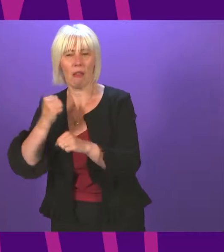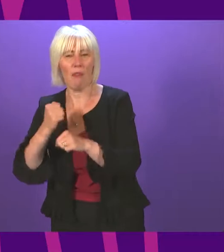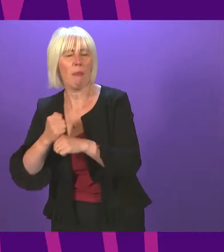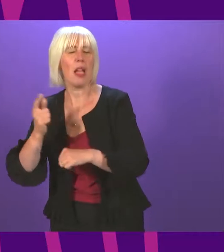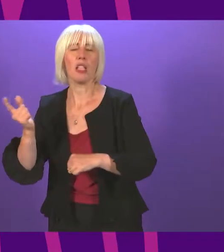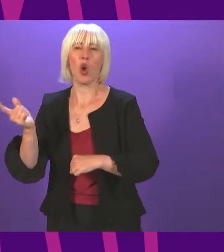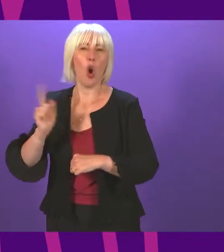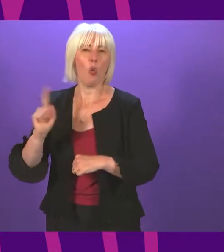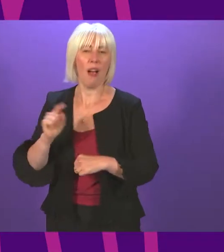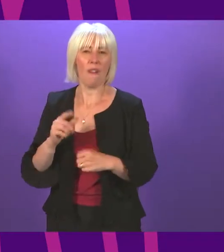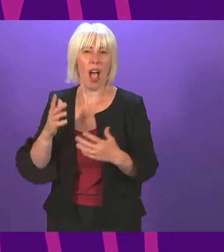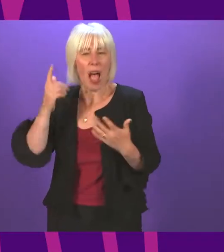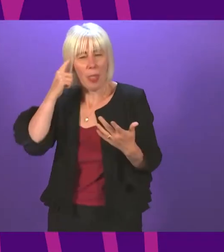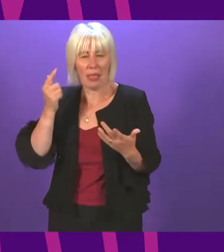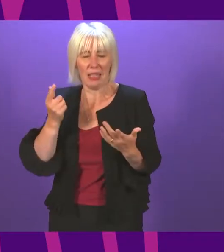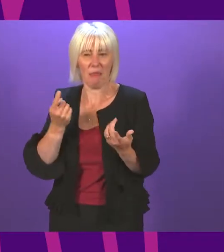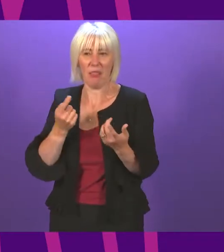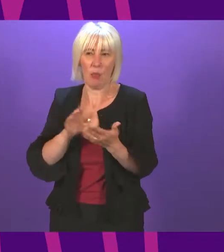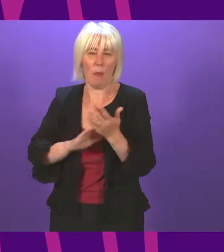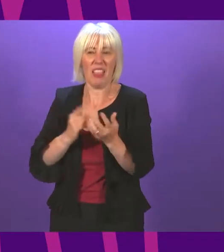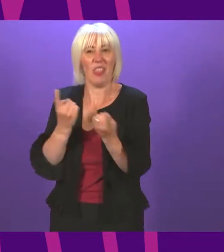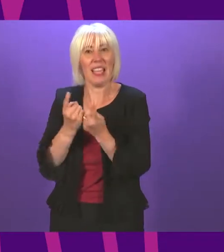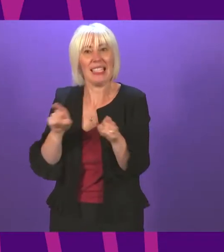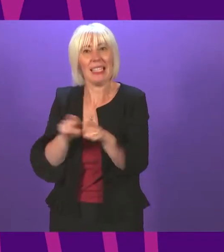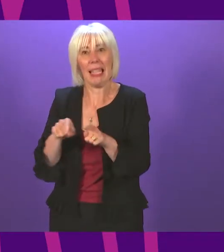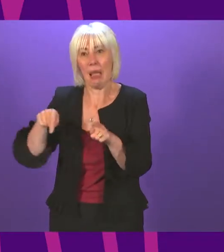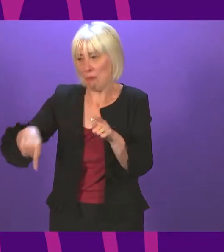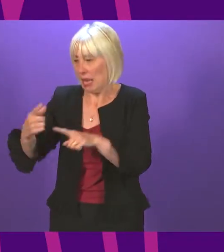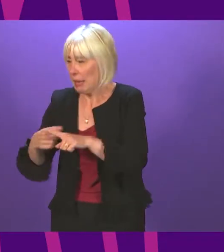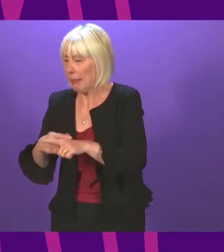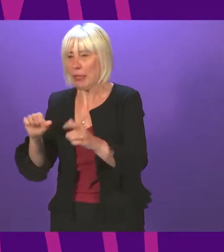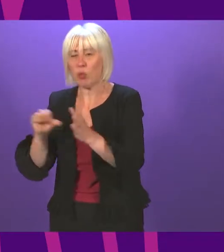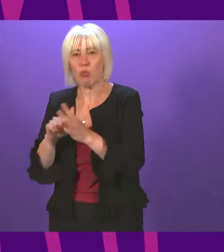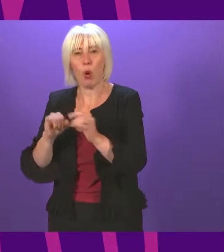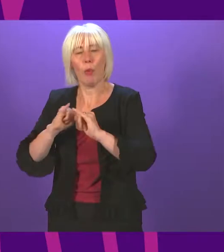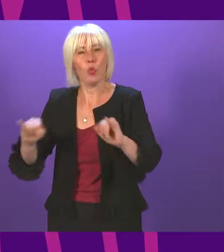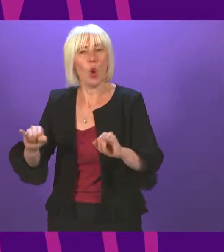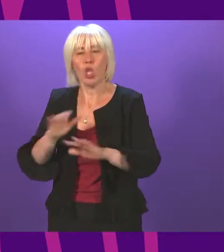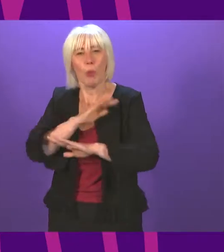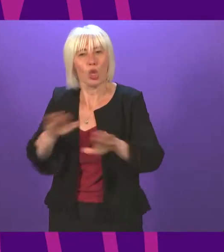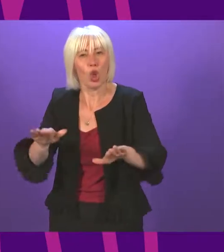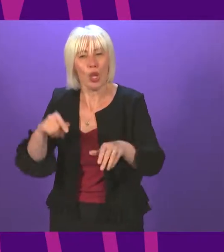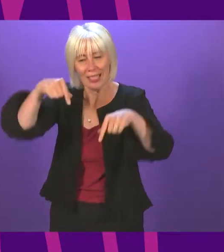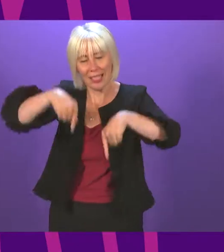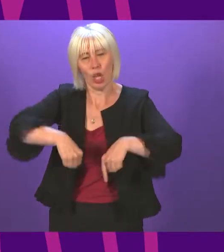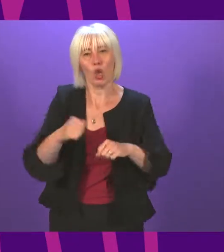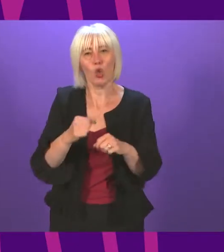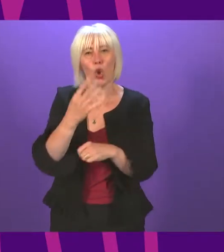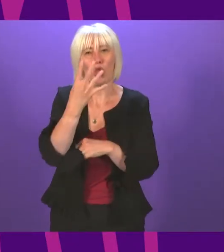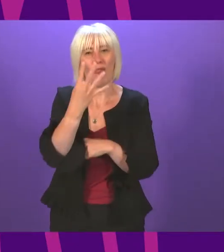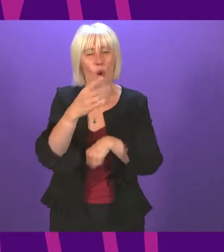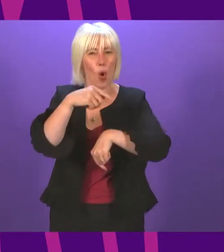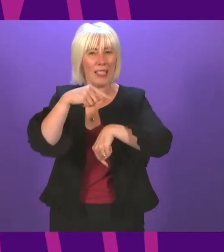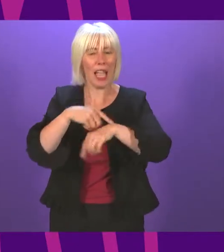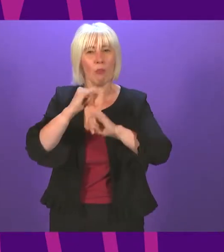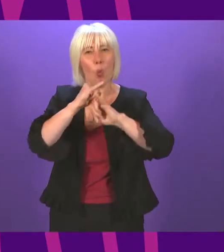would have things as bad in Gloucester as they are in Glasgow, but they're not. We have it nearly four times as bad as any other part